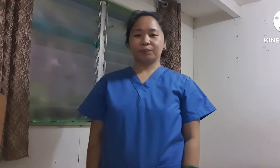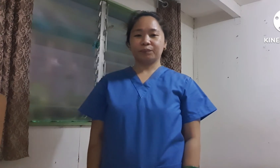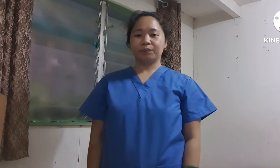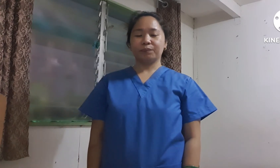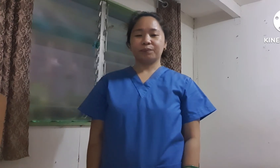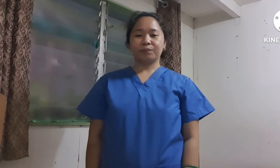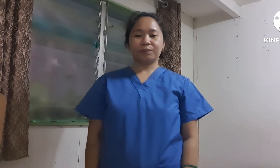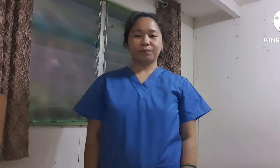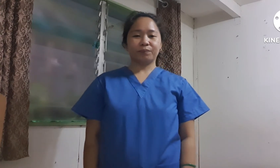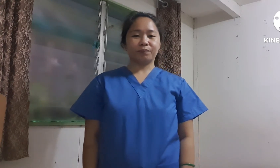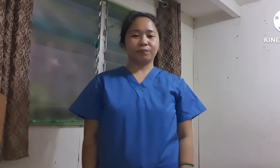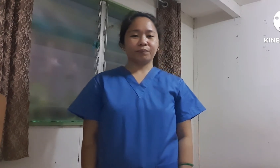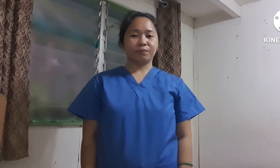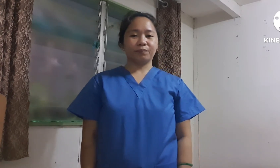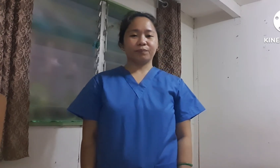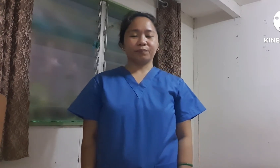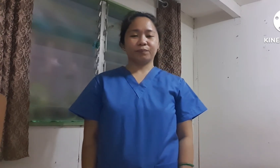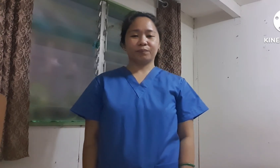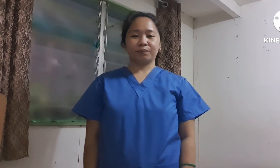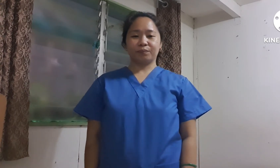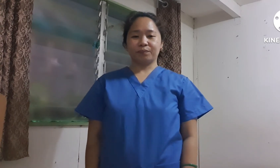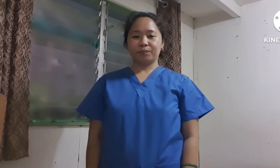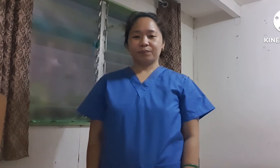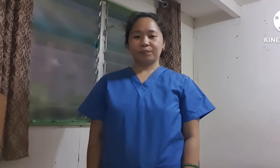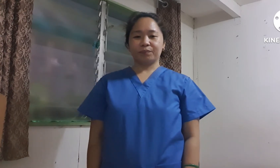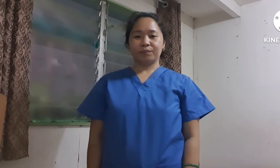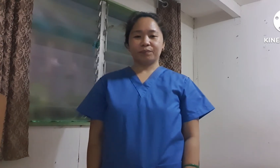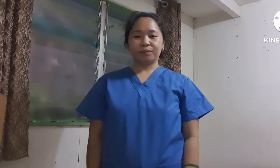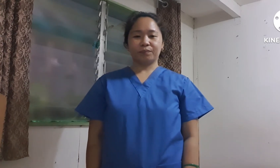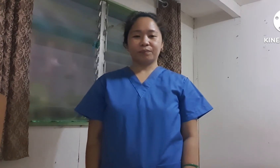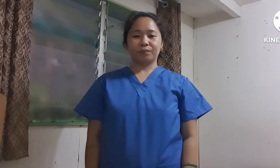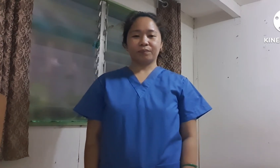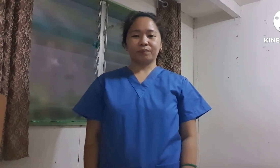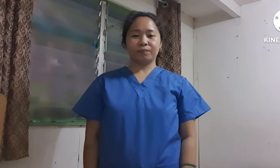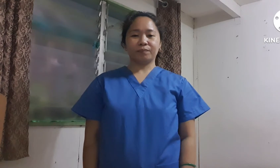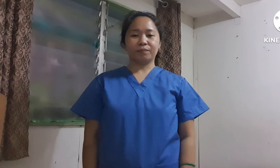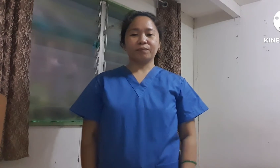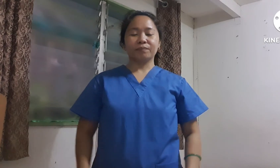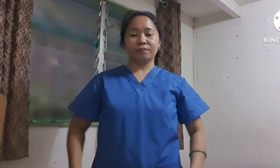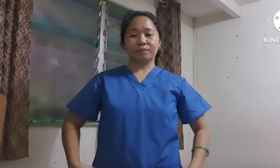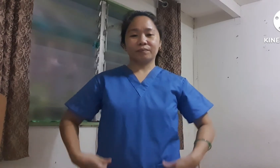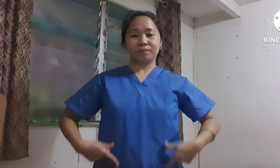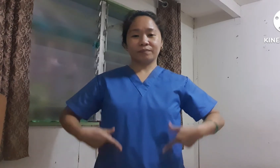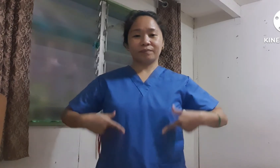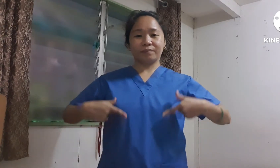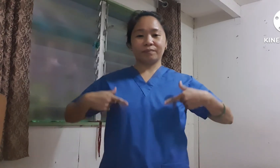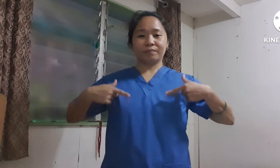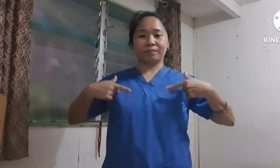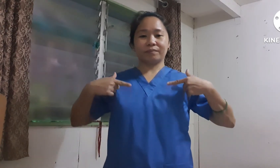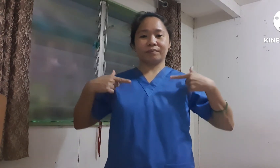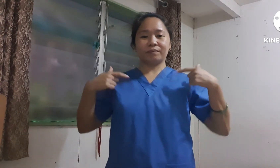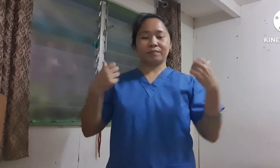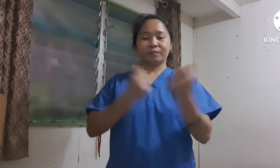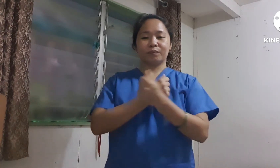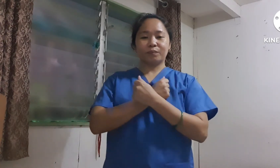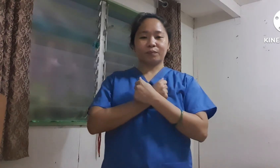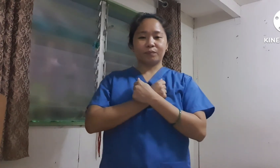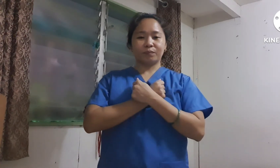Good day. What so I can do it. I can